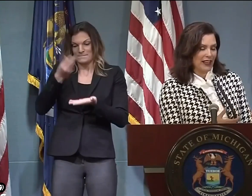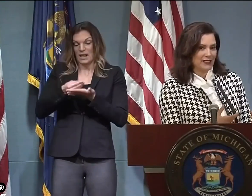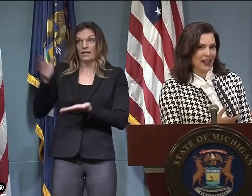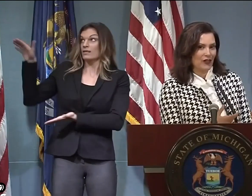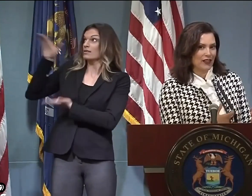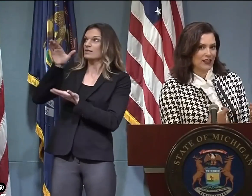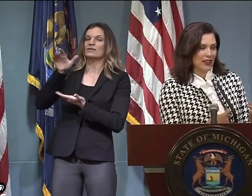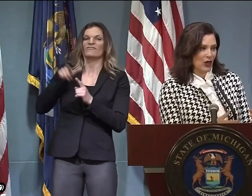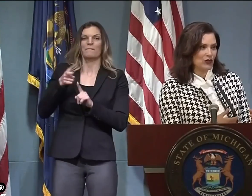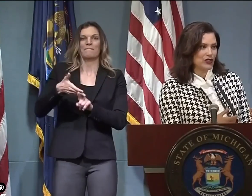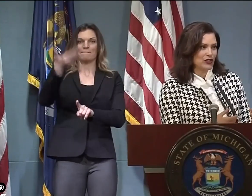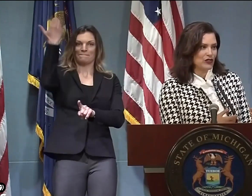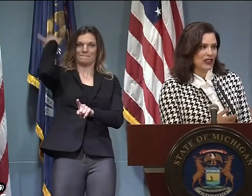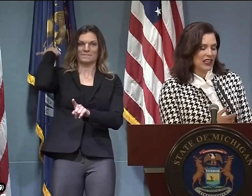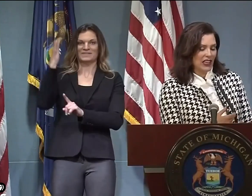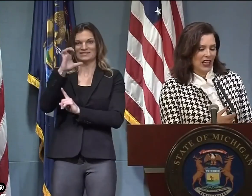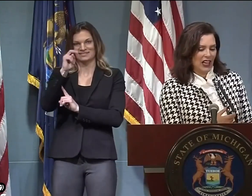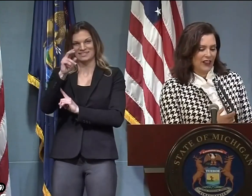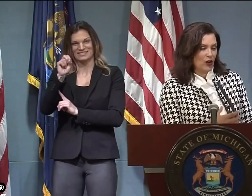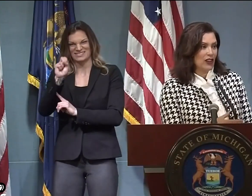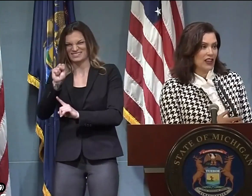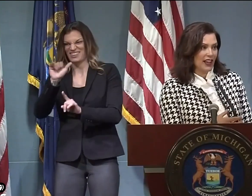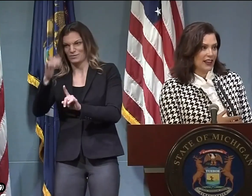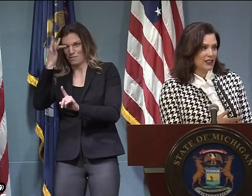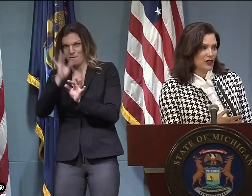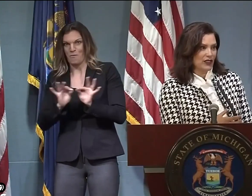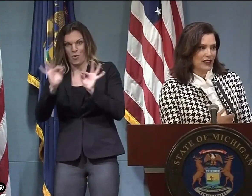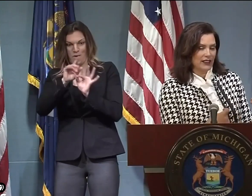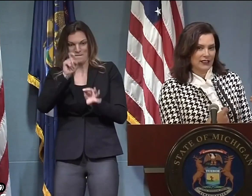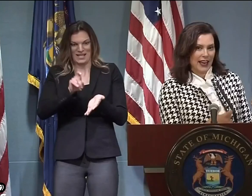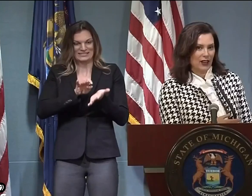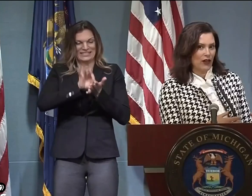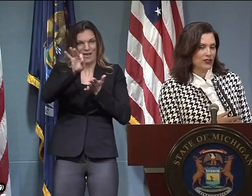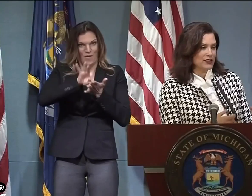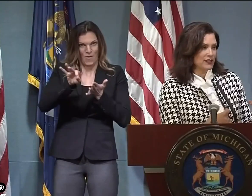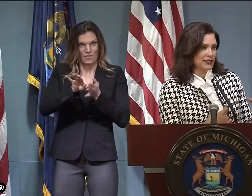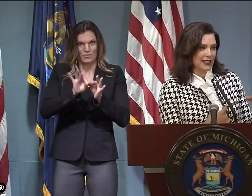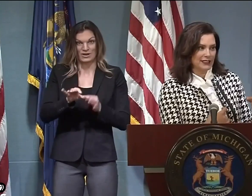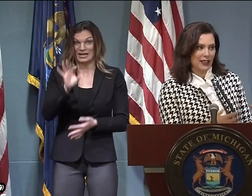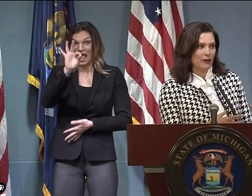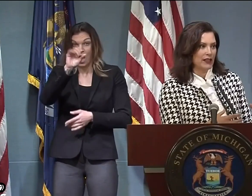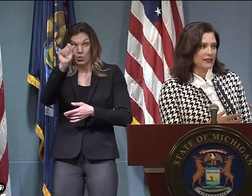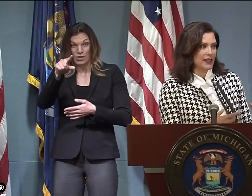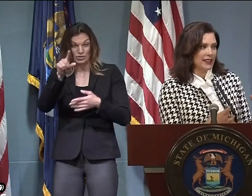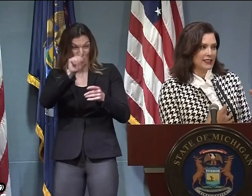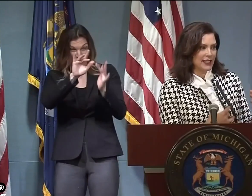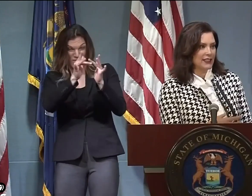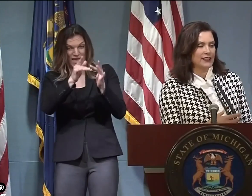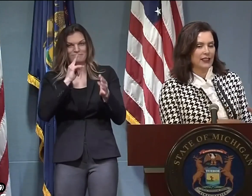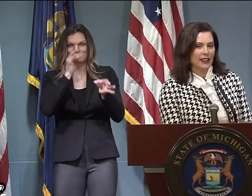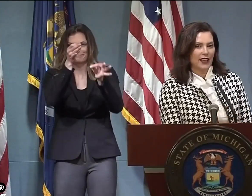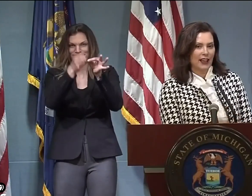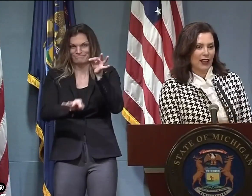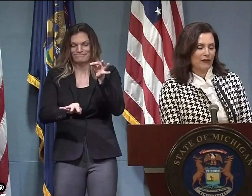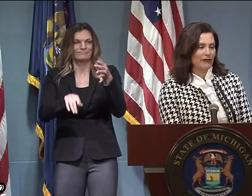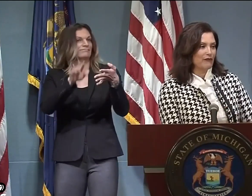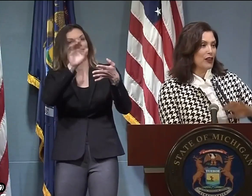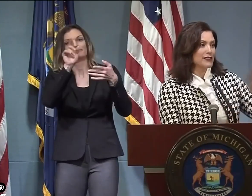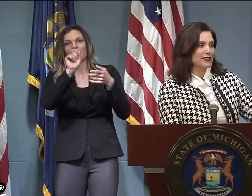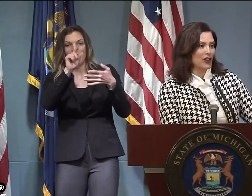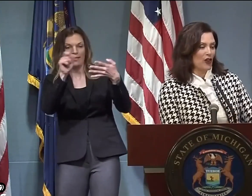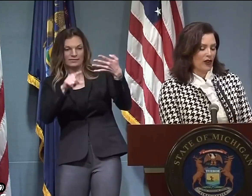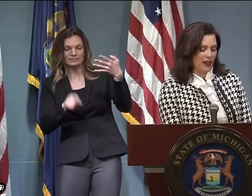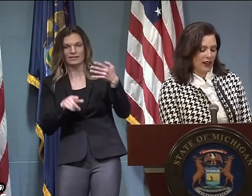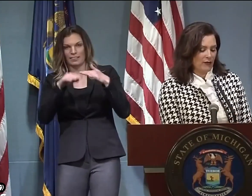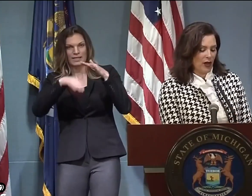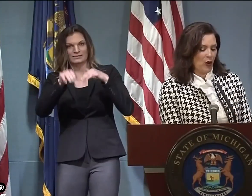And that's precisely why it's so important that everyone gets counted, that they go to, they go online and do it. It is nine questions. It'll take you ten minutes.